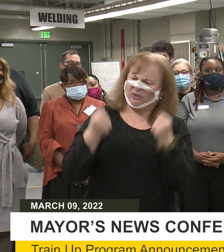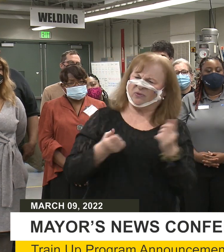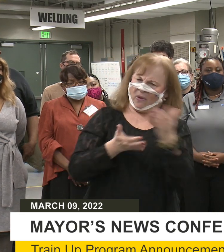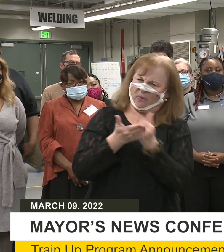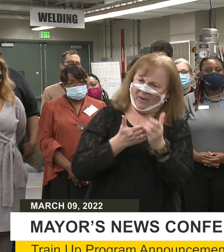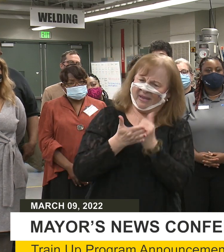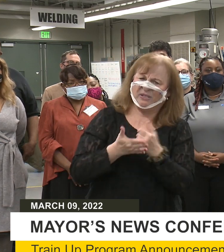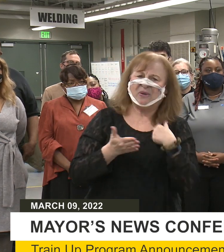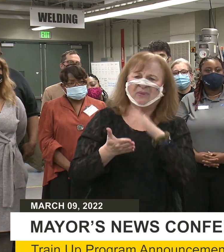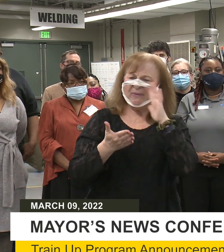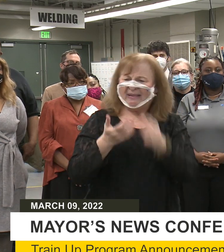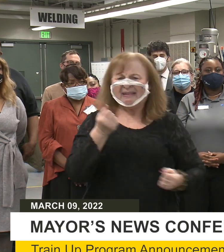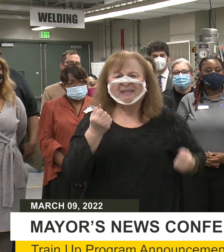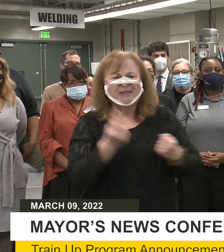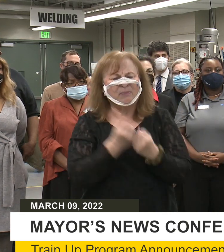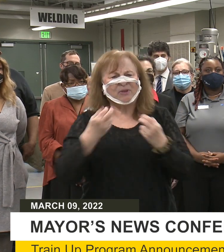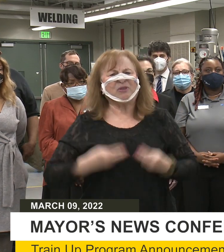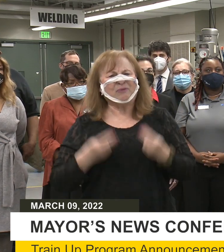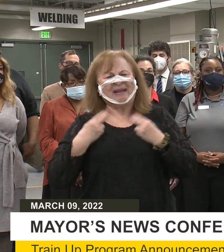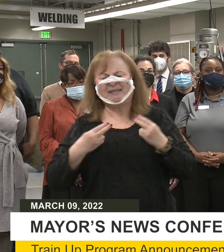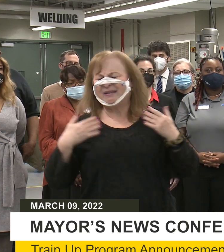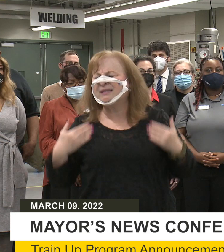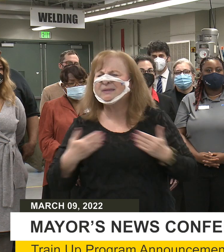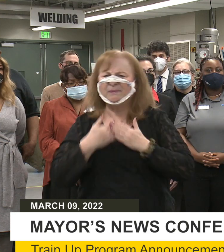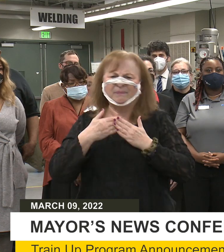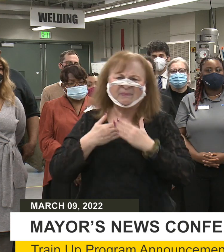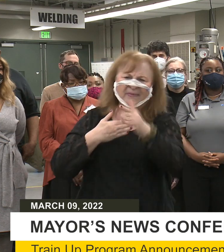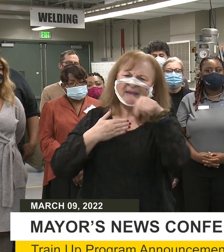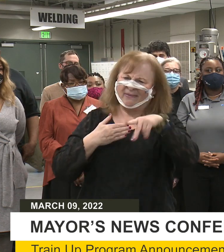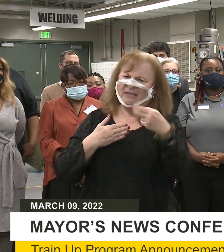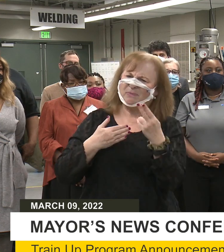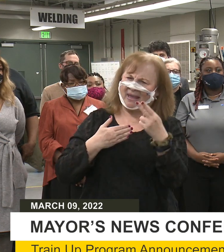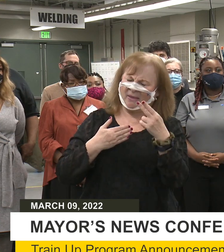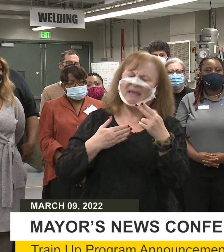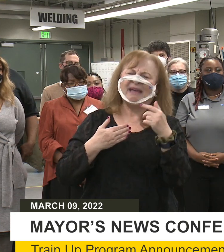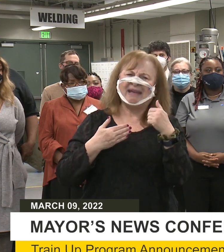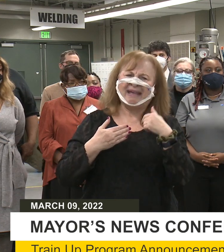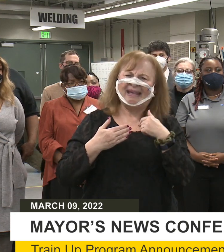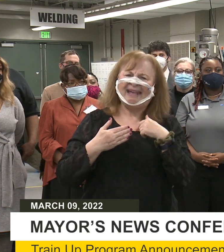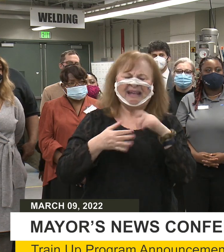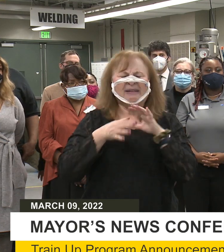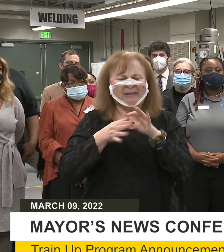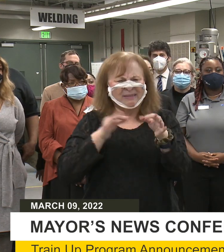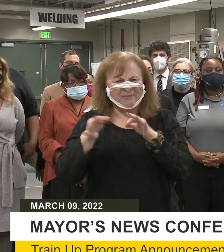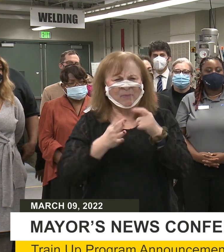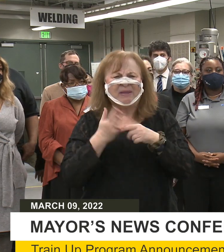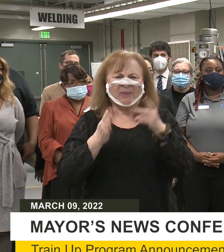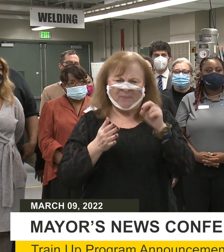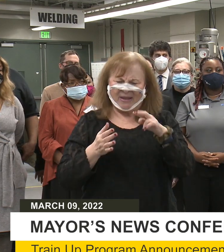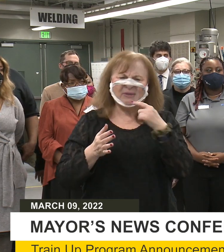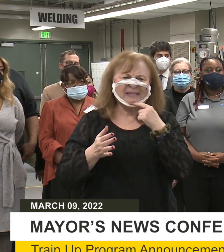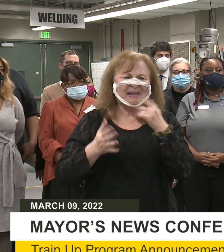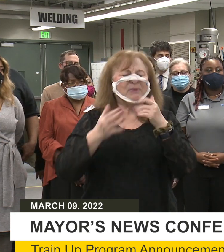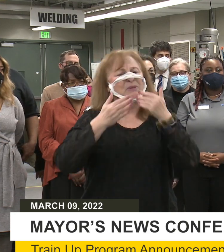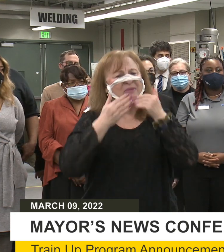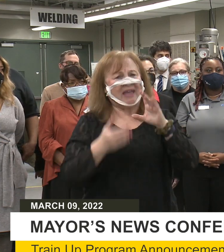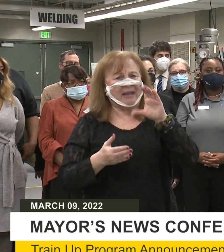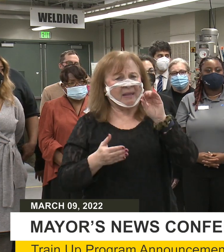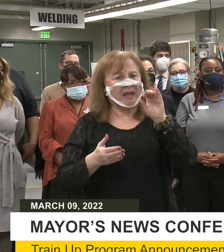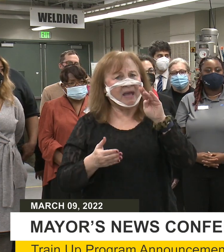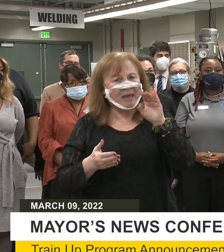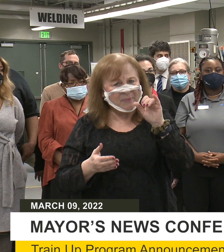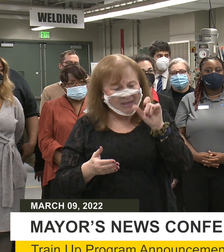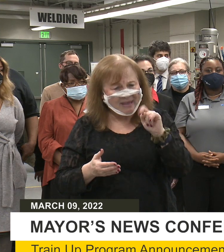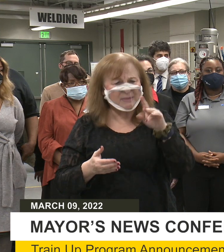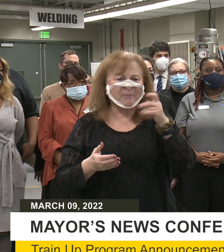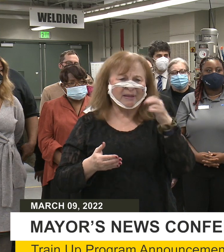And we're going to support our residents all along the way in this pathway. I'm going to reference what the mayor talked about. I want to thank Comcast,